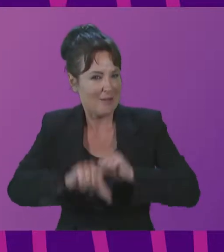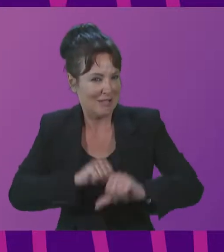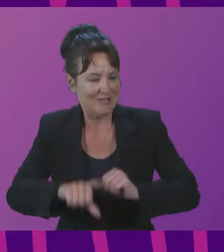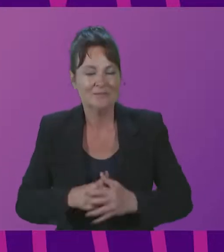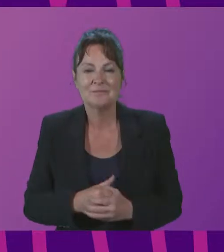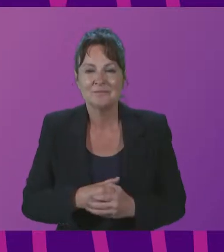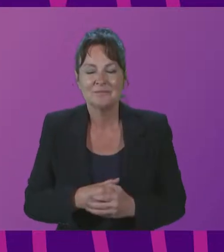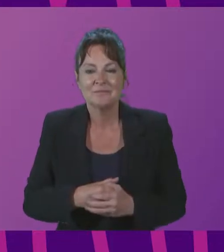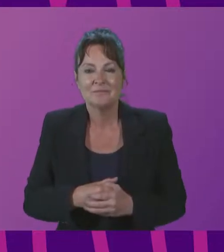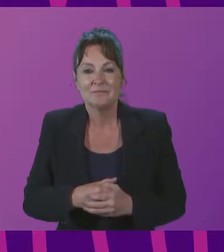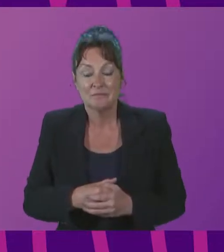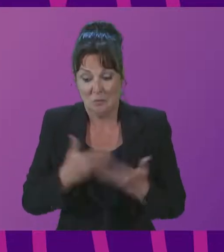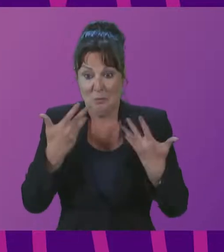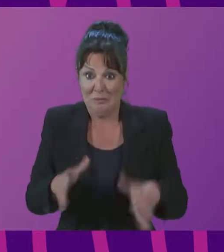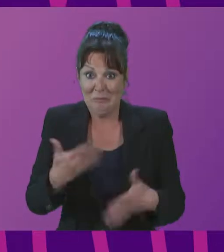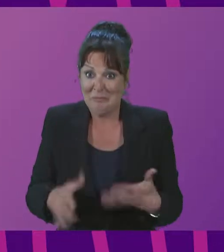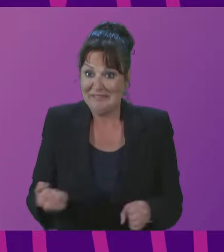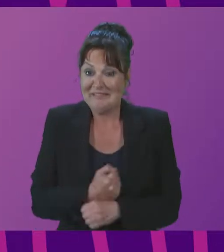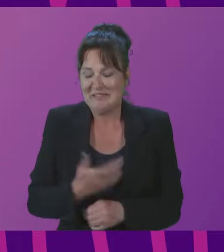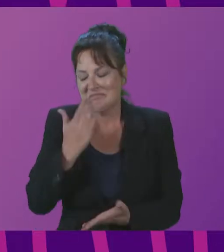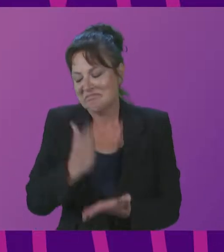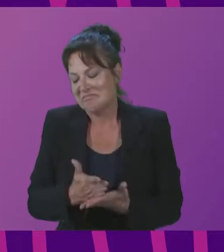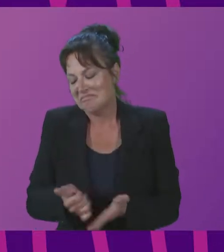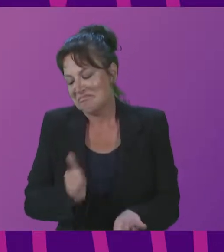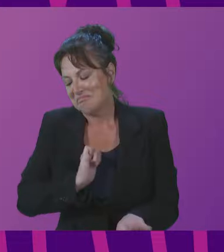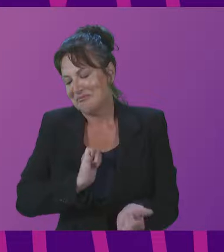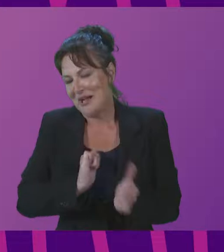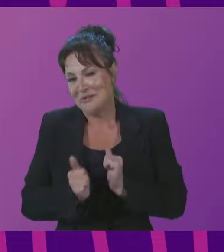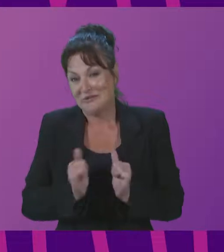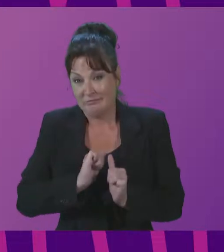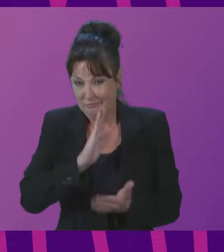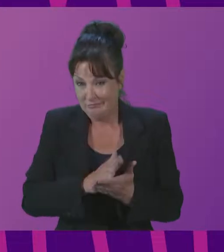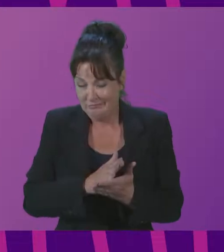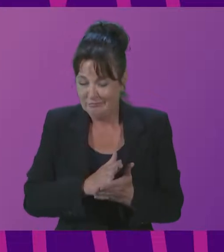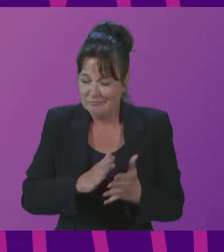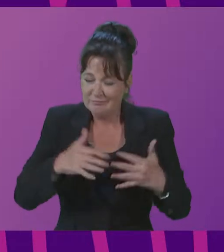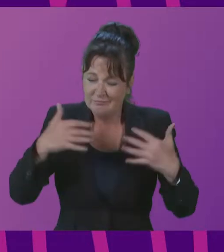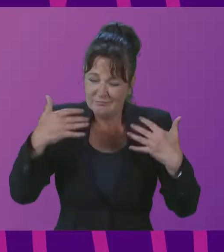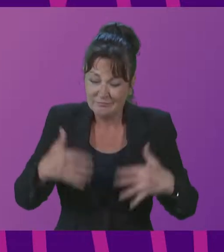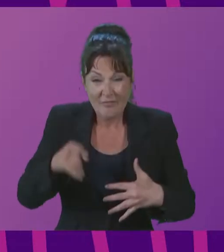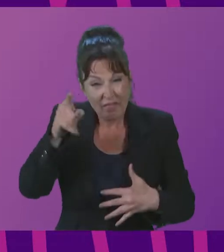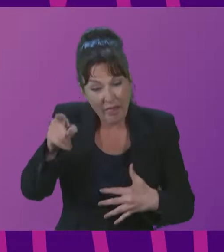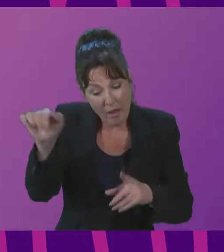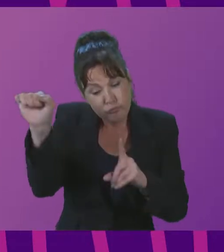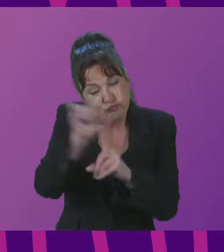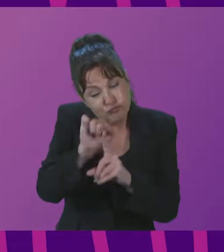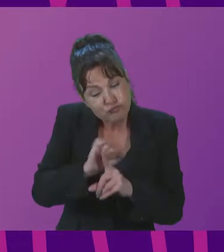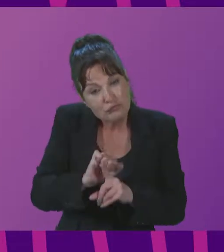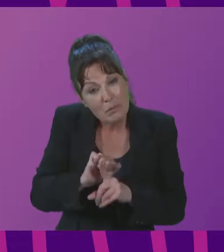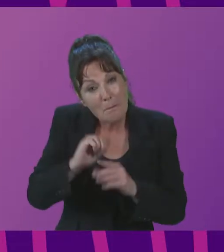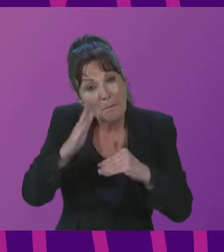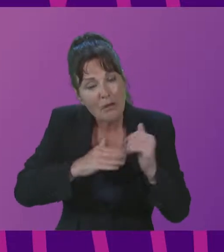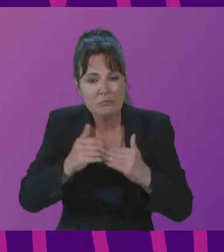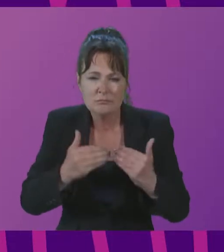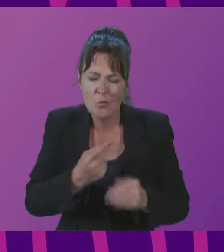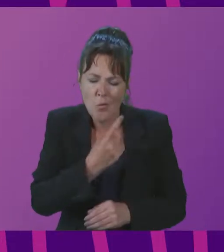we did it, and I'm very proud to say that, in a 100% sustainable process. It